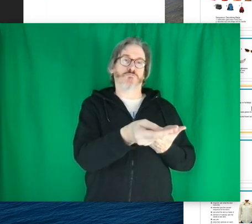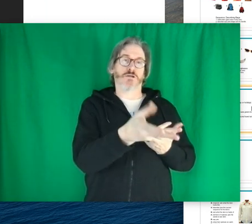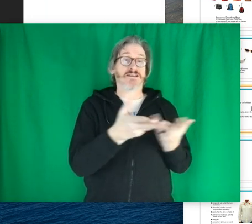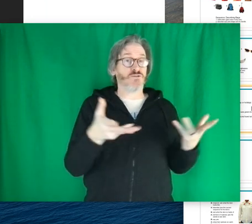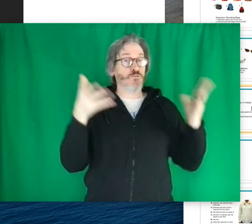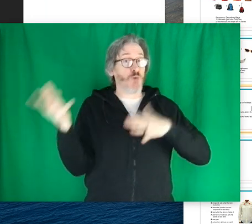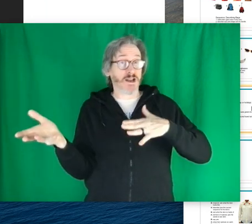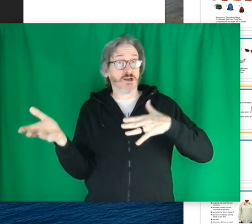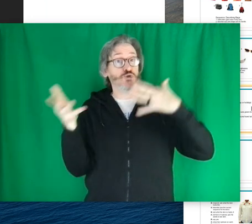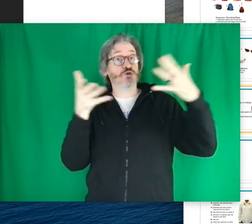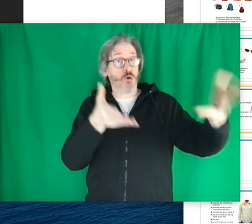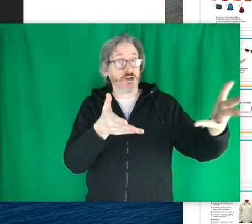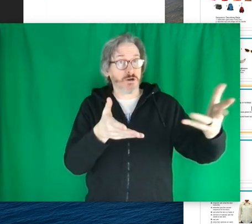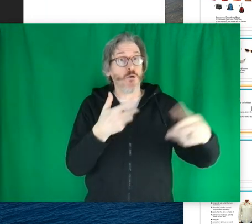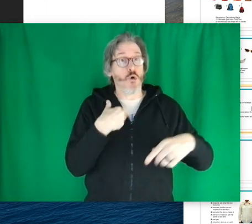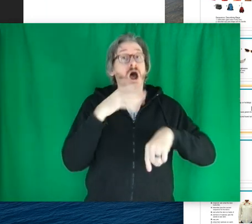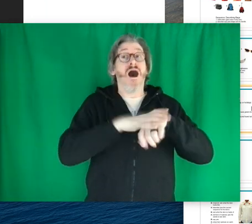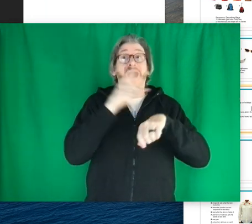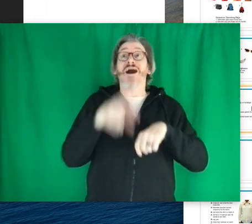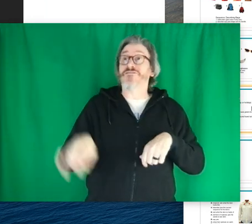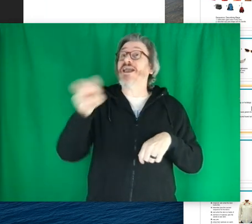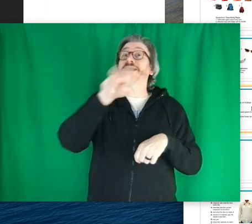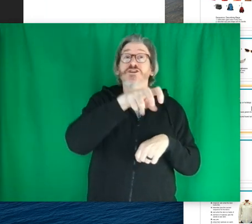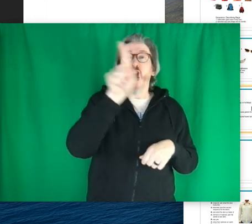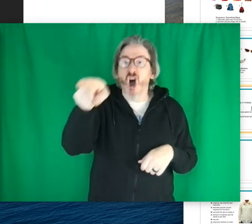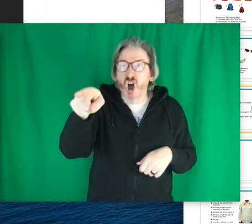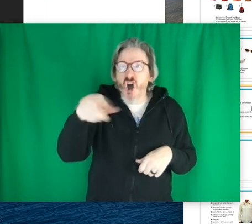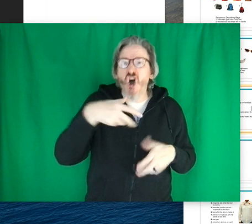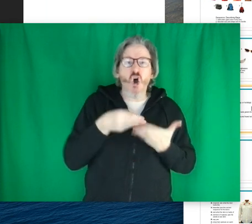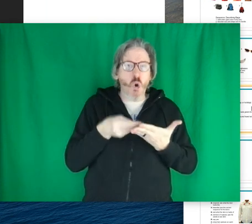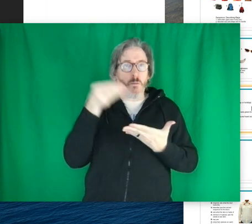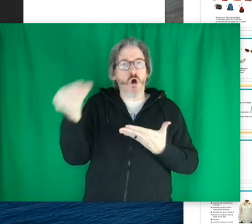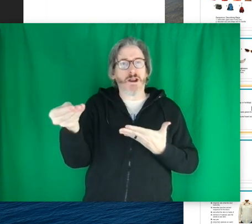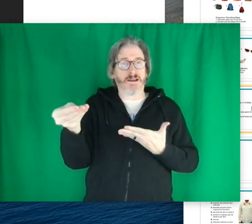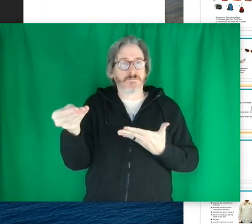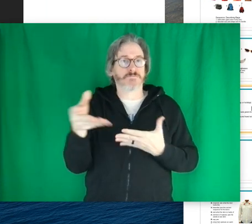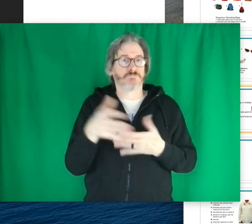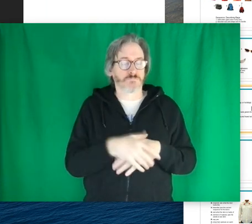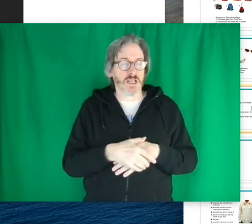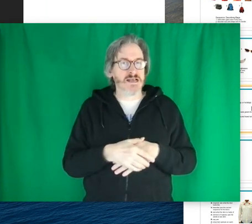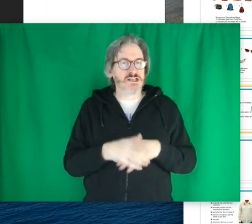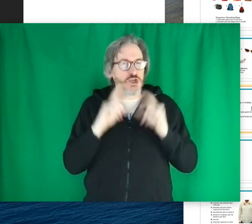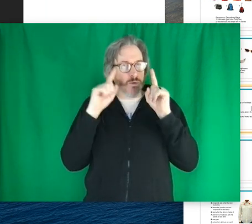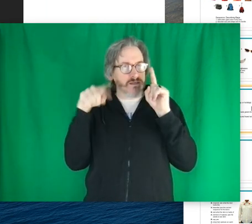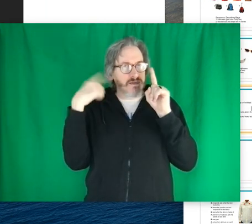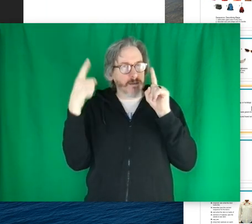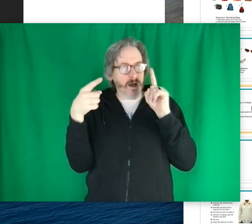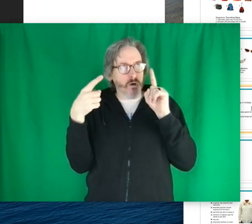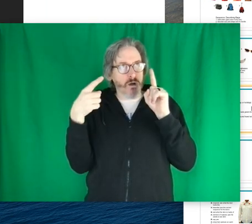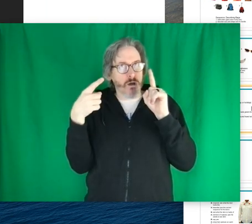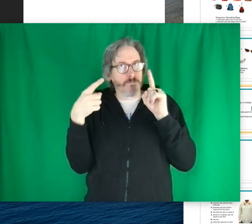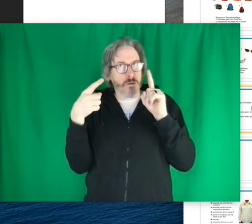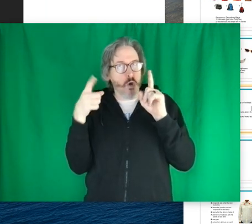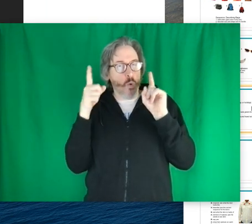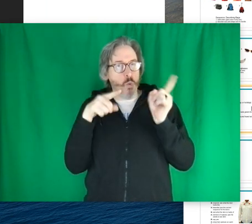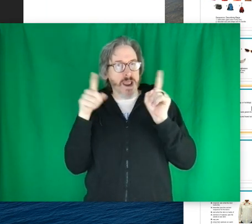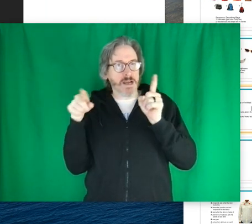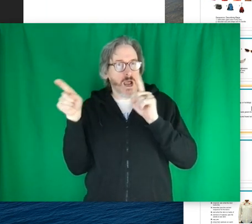So if you bought it to go on a trip or on vacation. Oh, bought it. So you want to think about